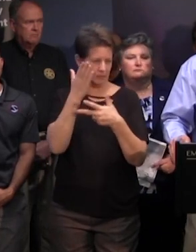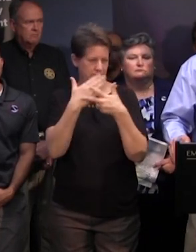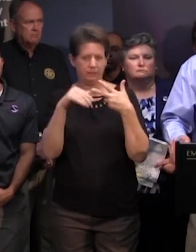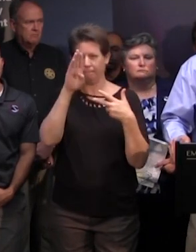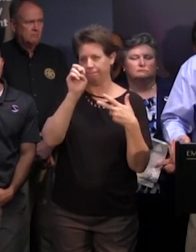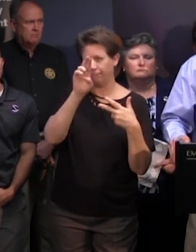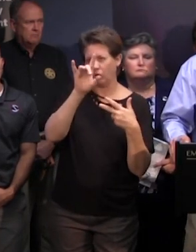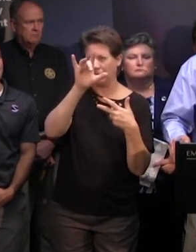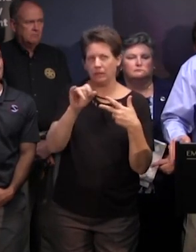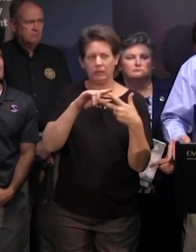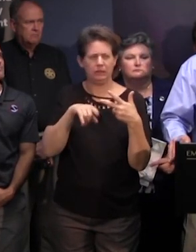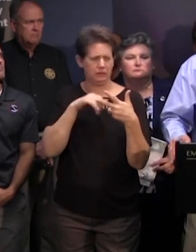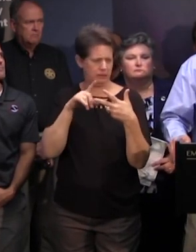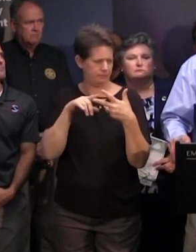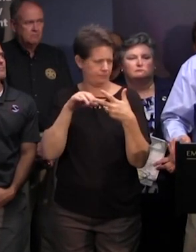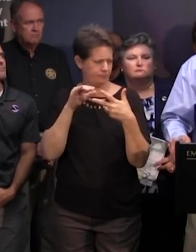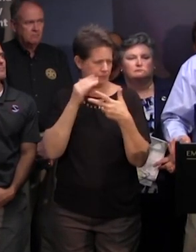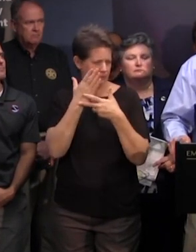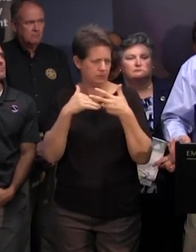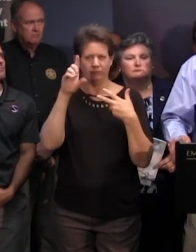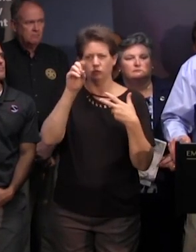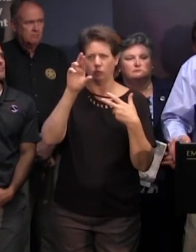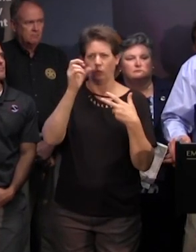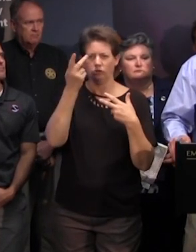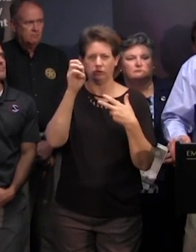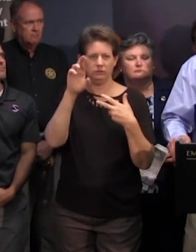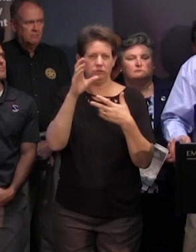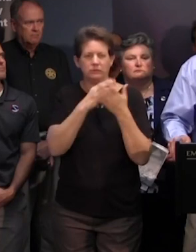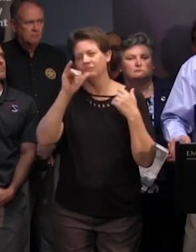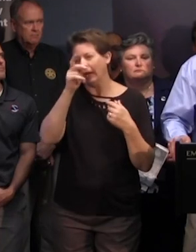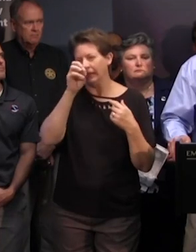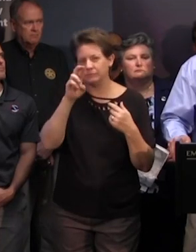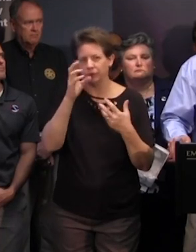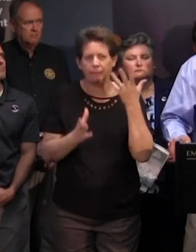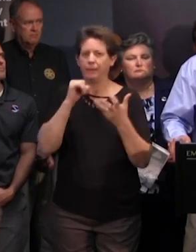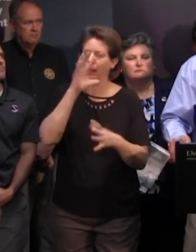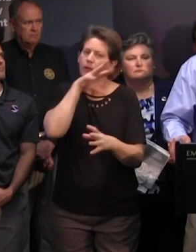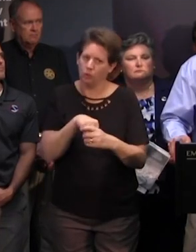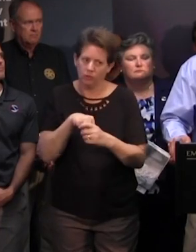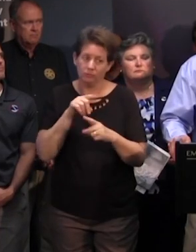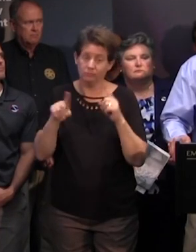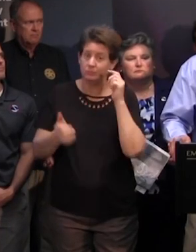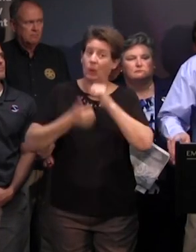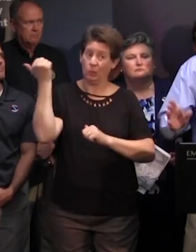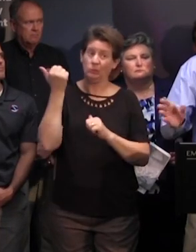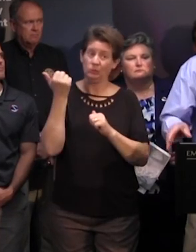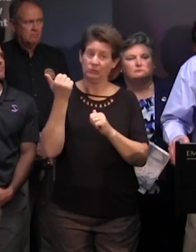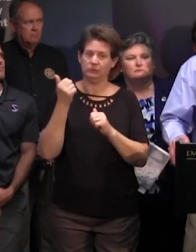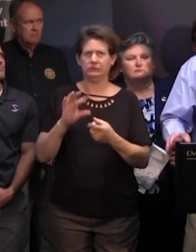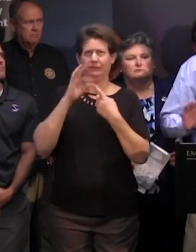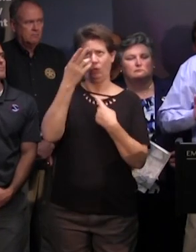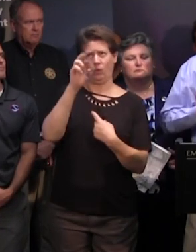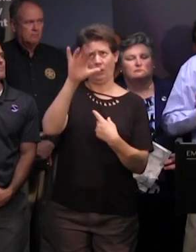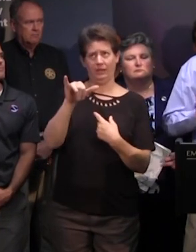some of berkeley um maybe some of dorchester or some of jasper are not not included but most of the counties except